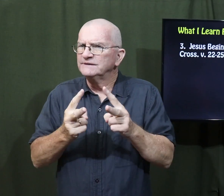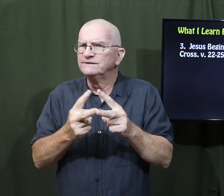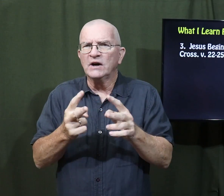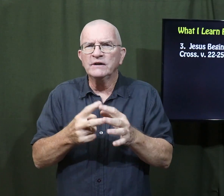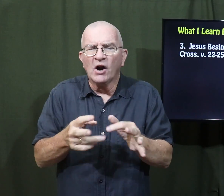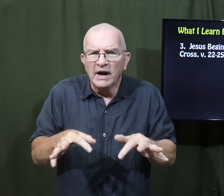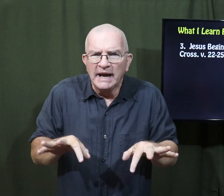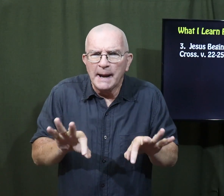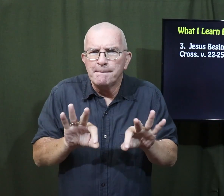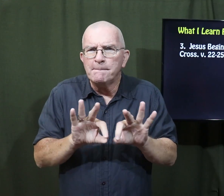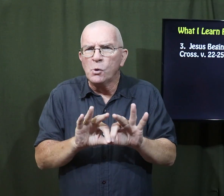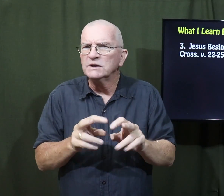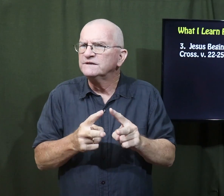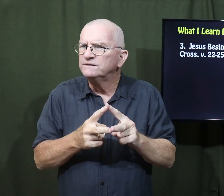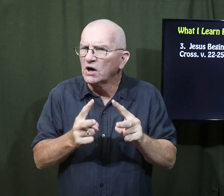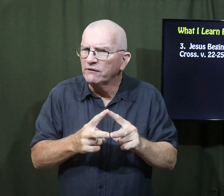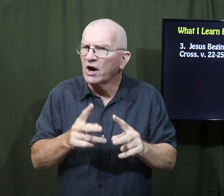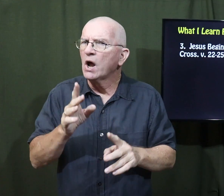Communion is something very important.